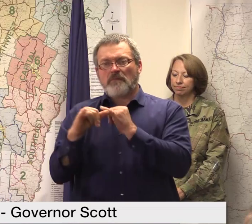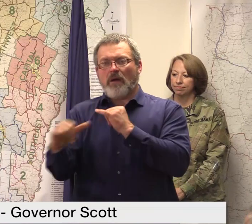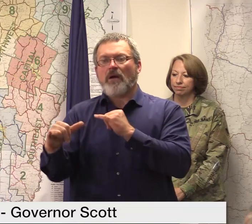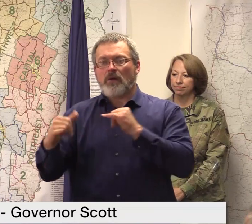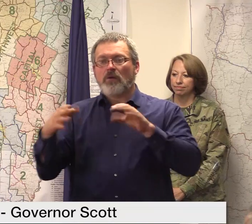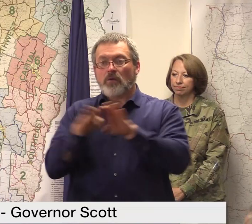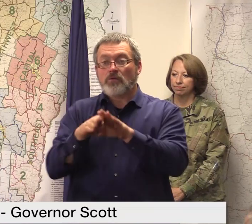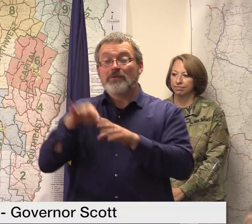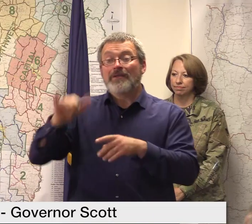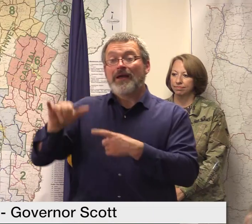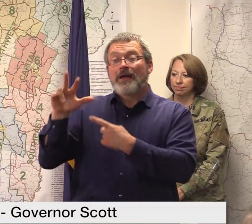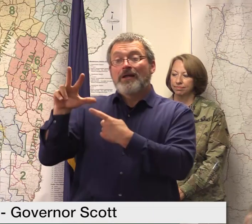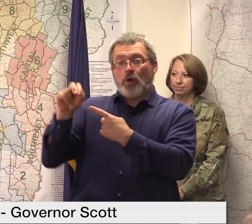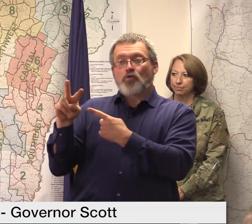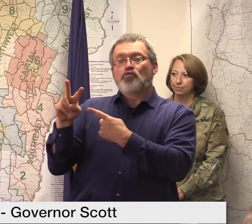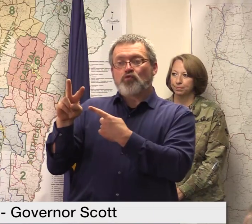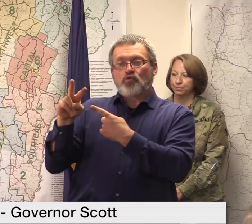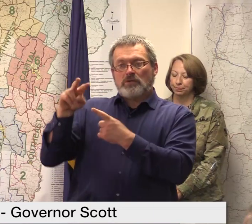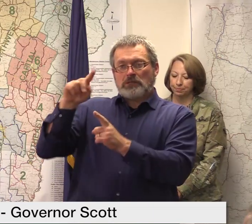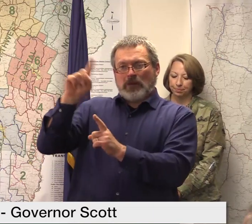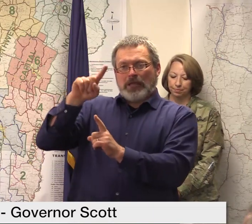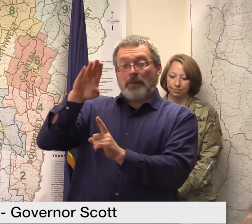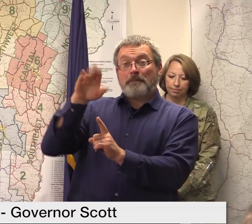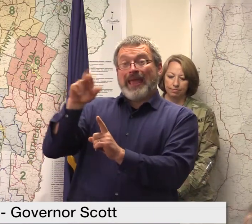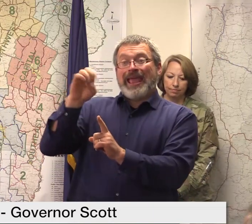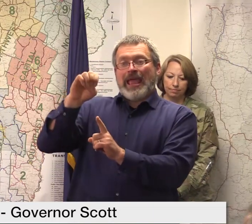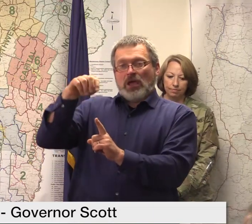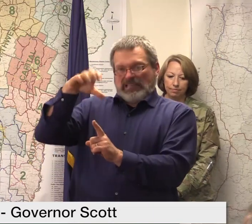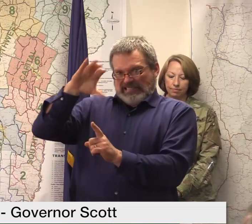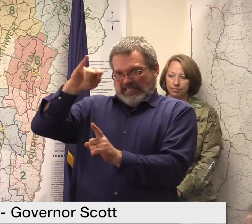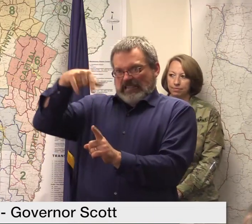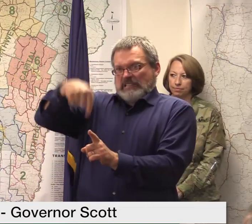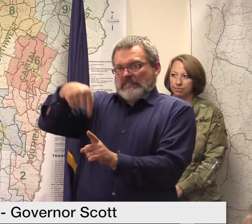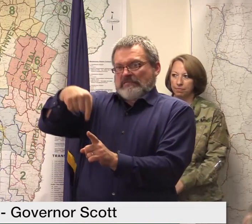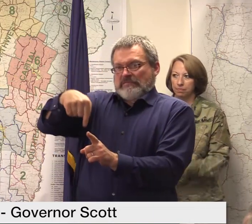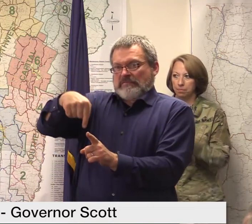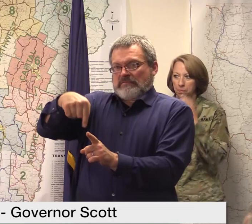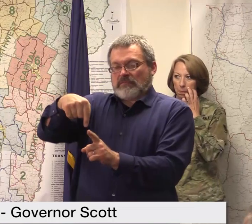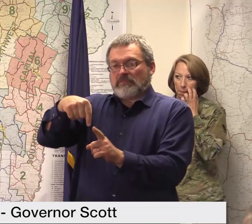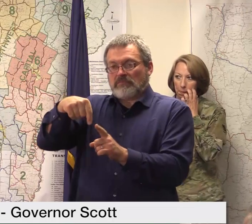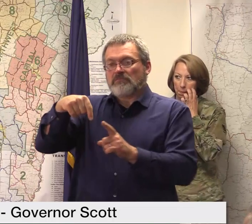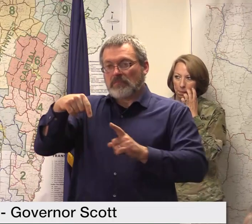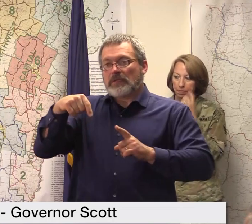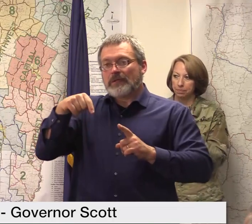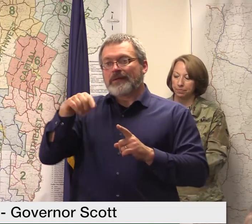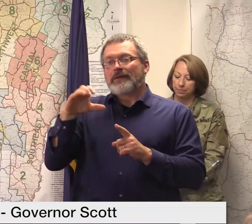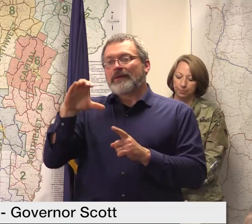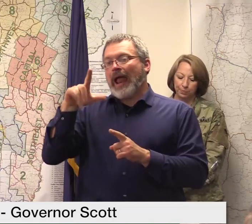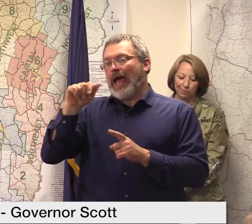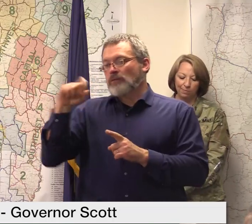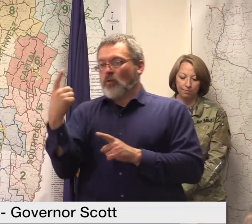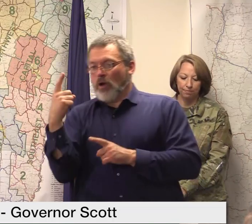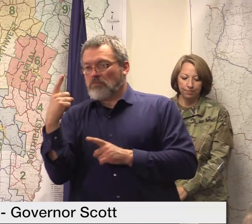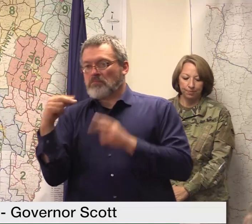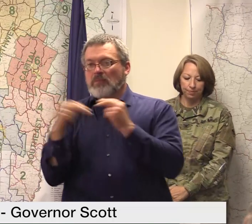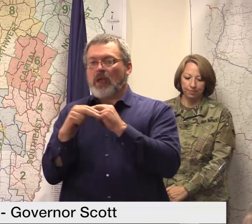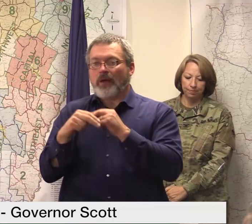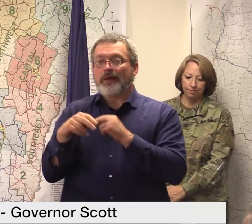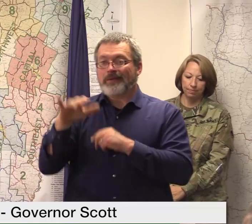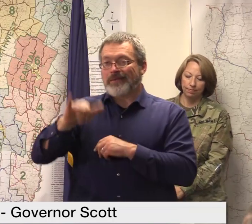and i want to point out that this is a class one town highway which is a term that we use the closure is